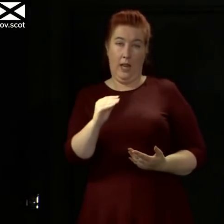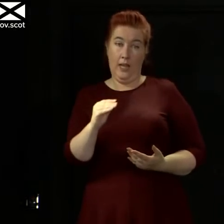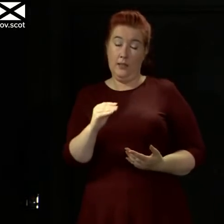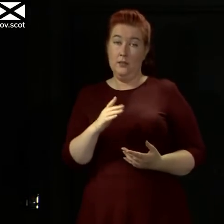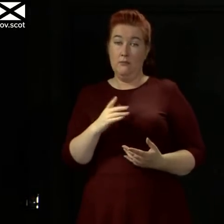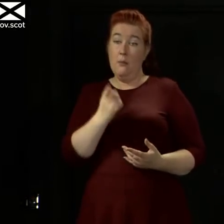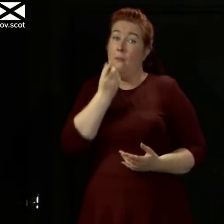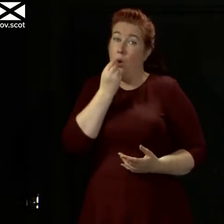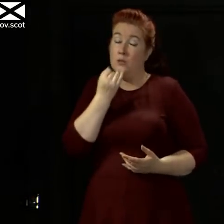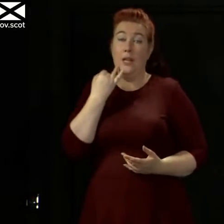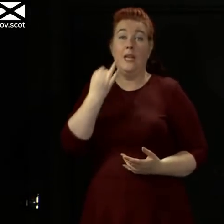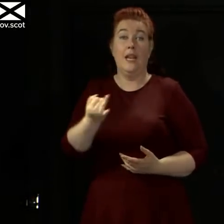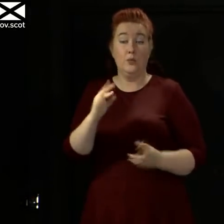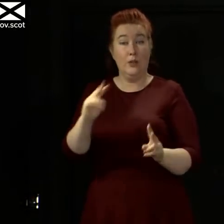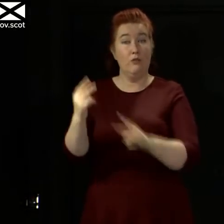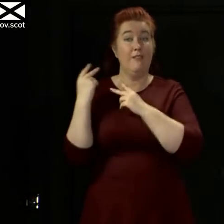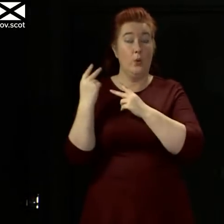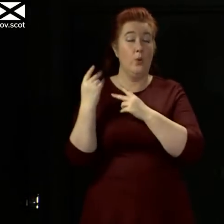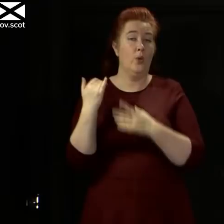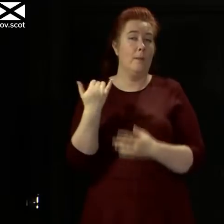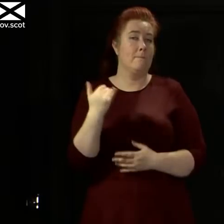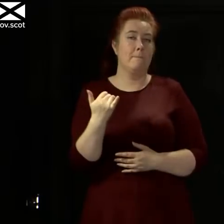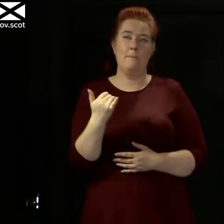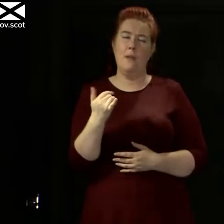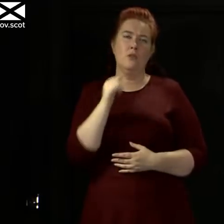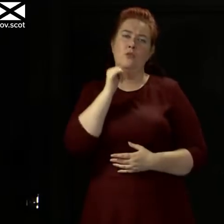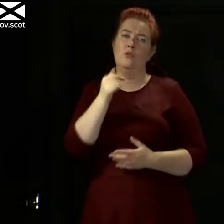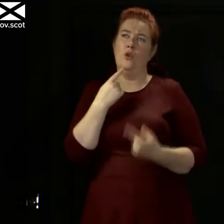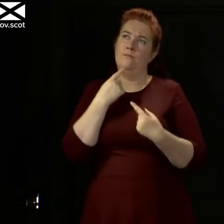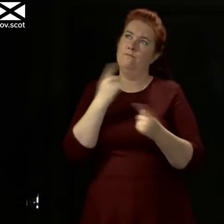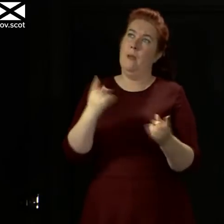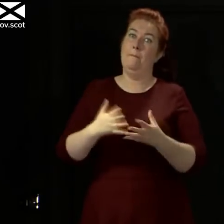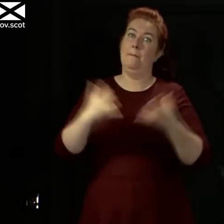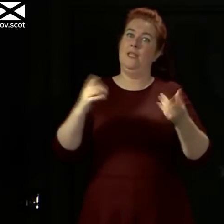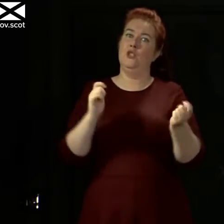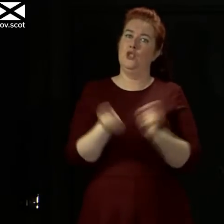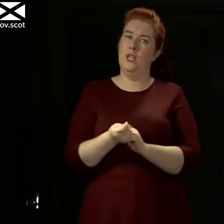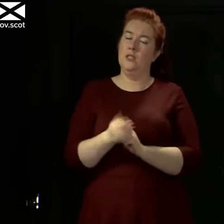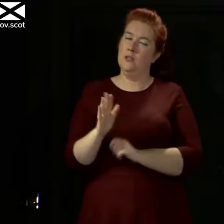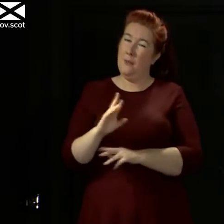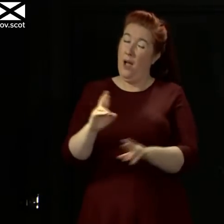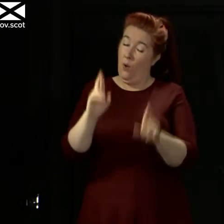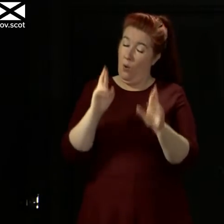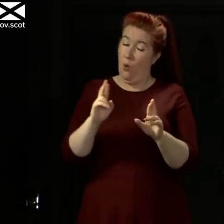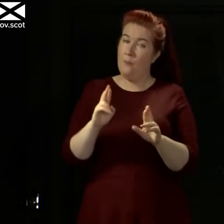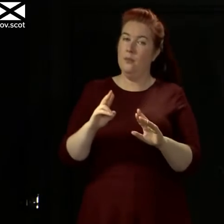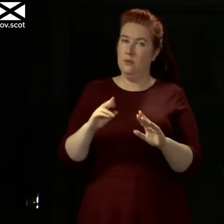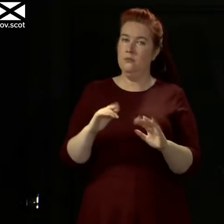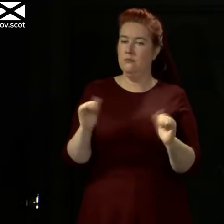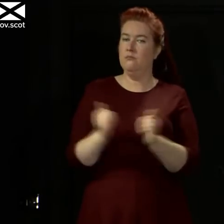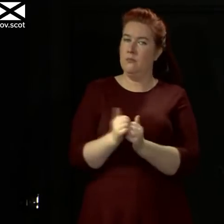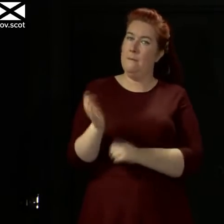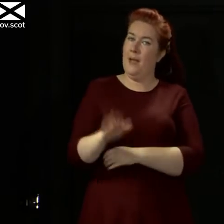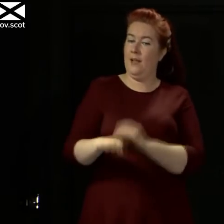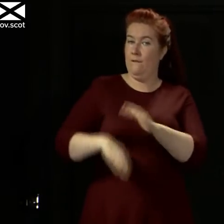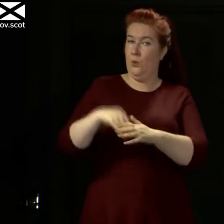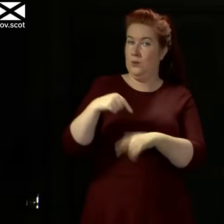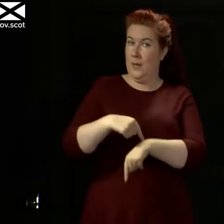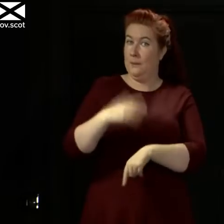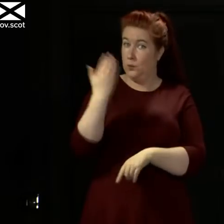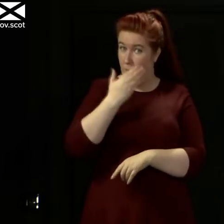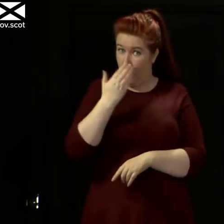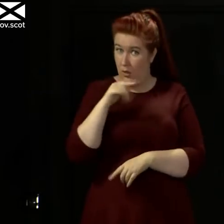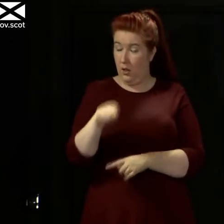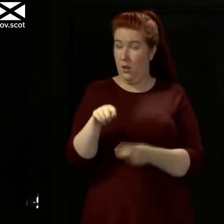we come to the next review next week, we will not announce any significant changes other than, I hope, confirm the return to full-time schooling. And